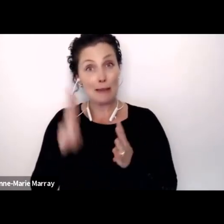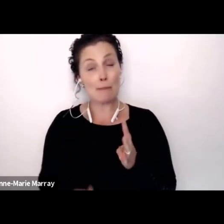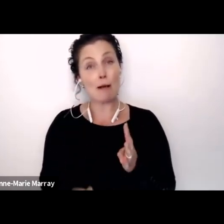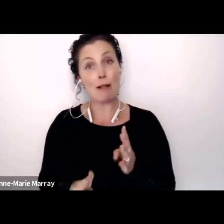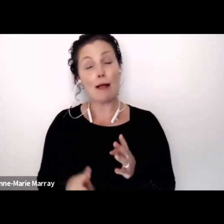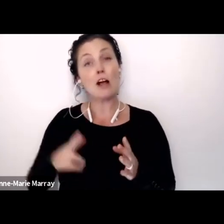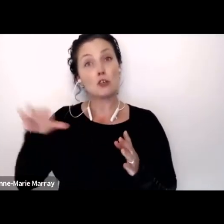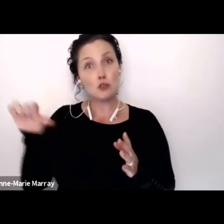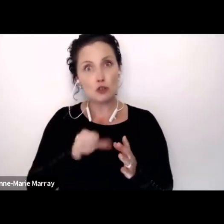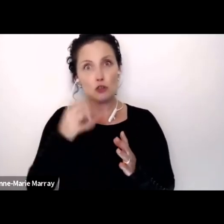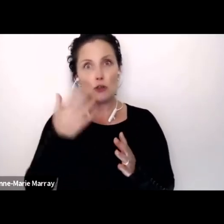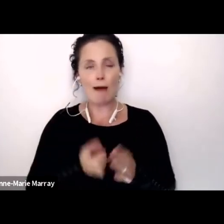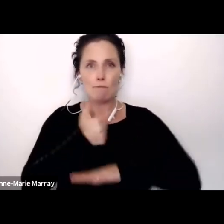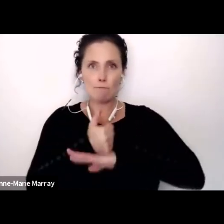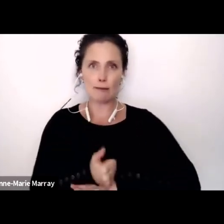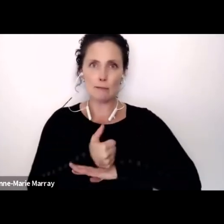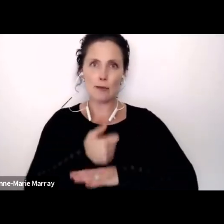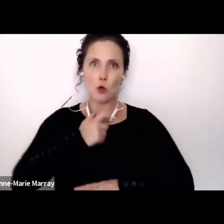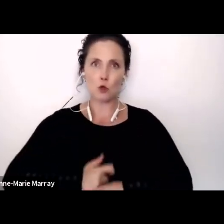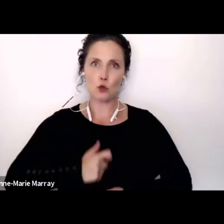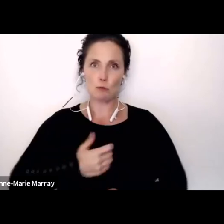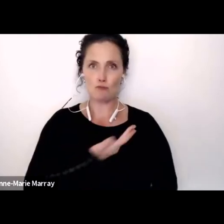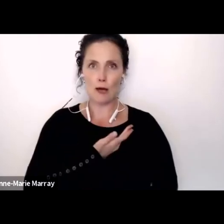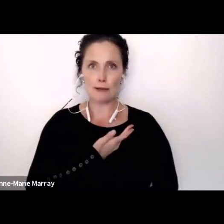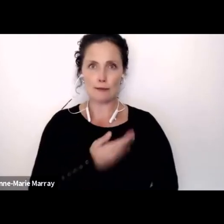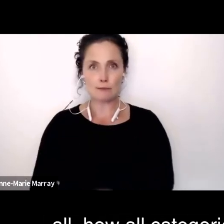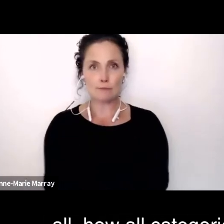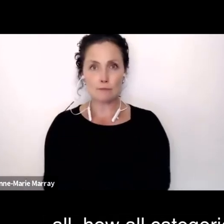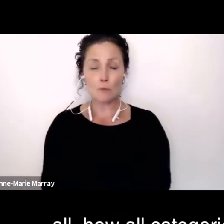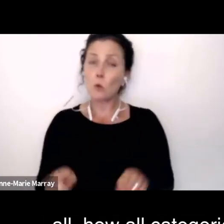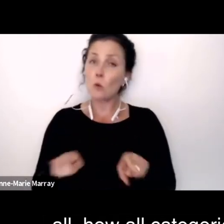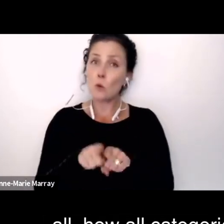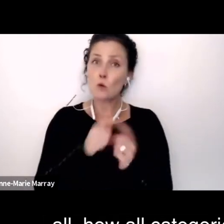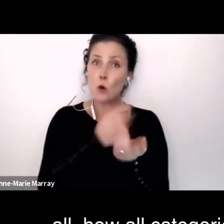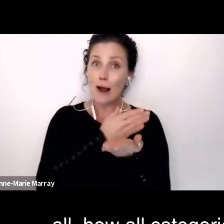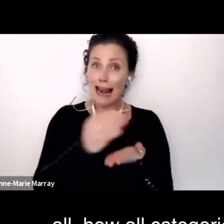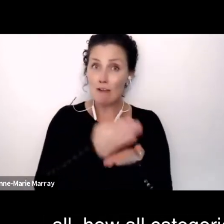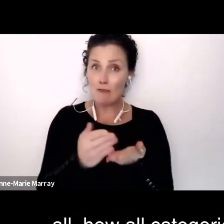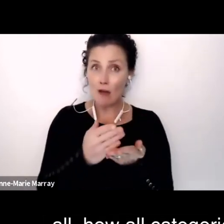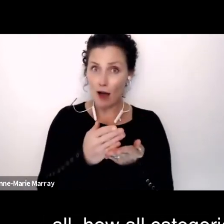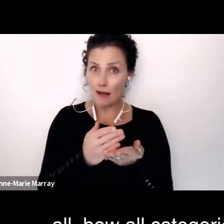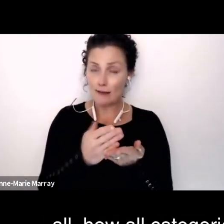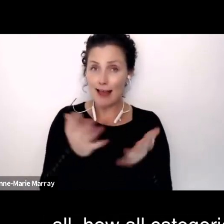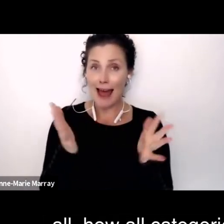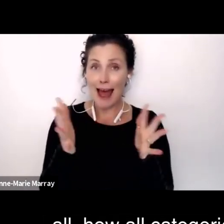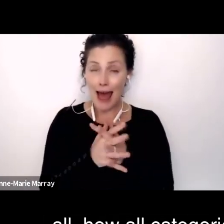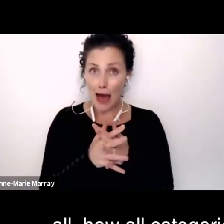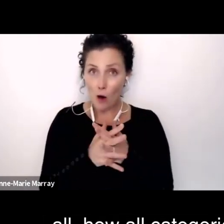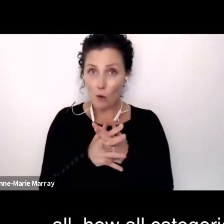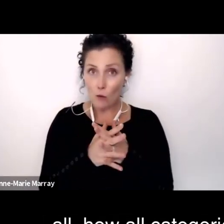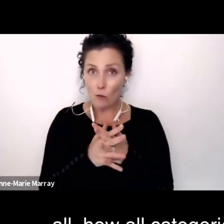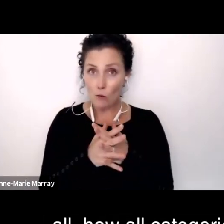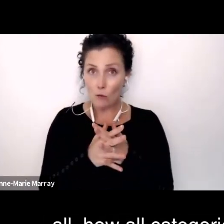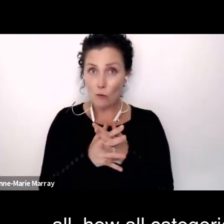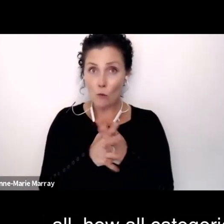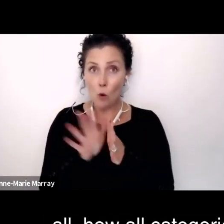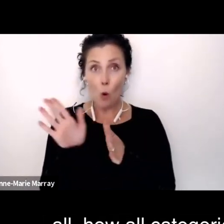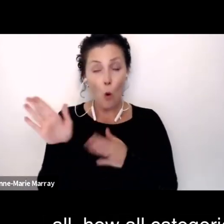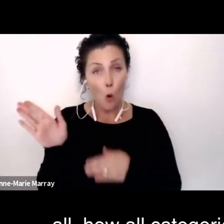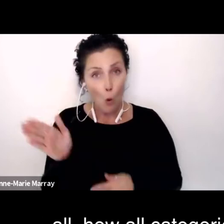It also clarifies and quantifies how all categories